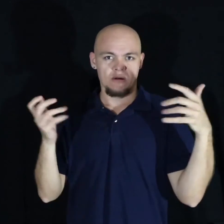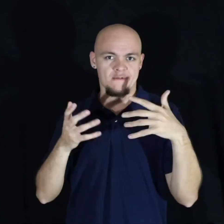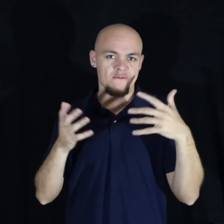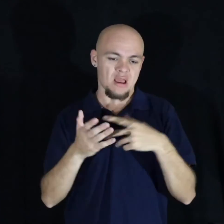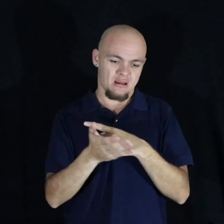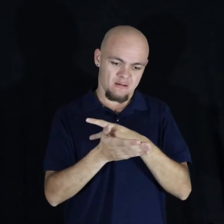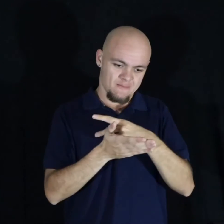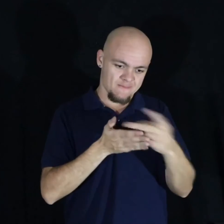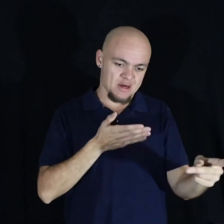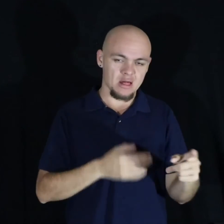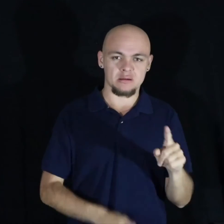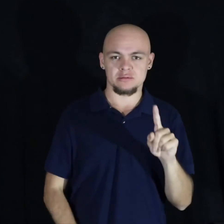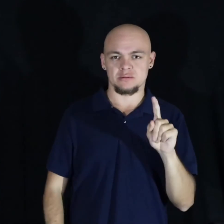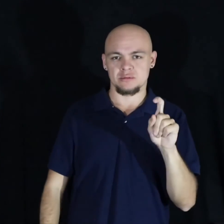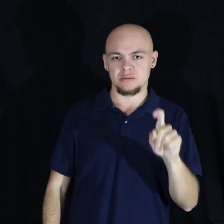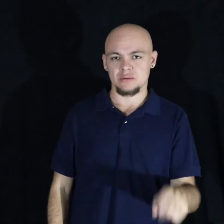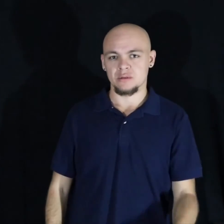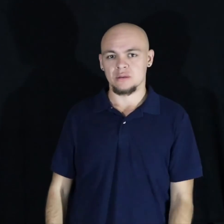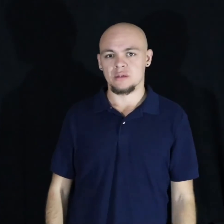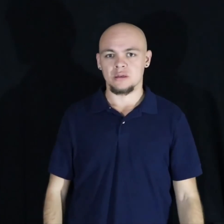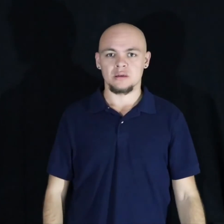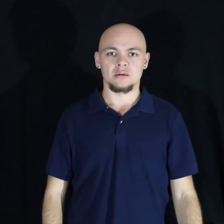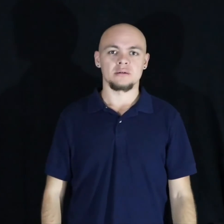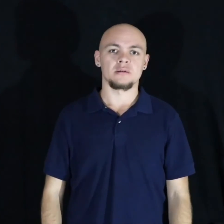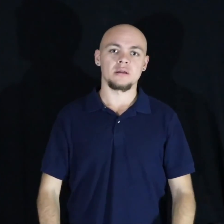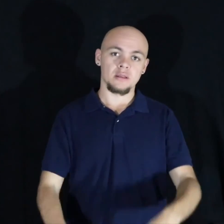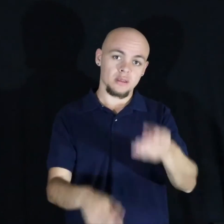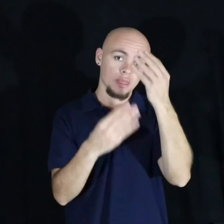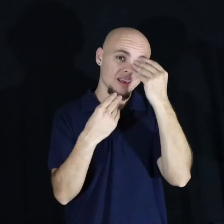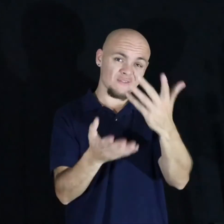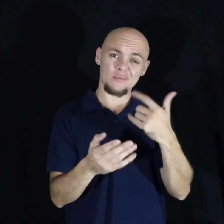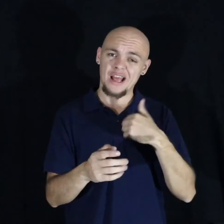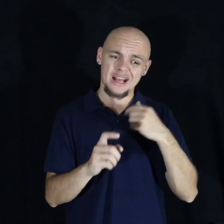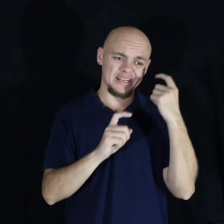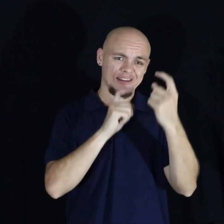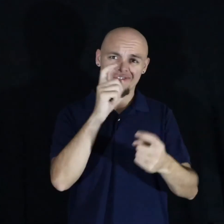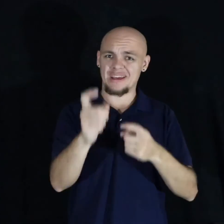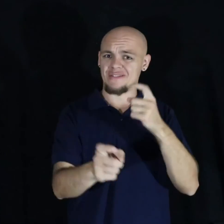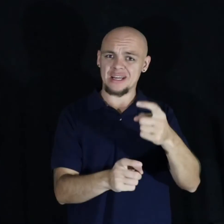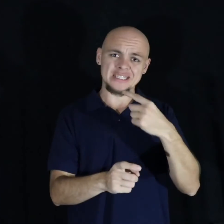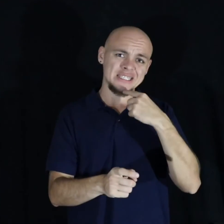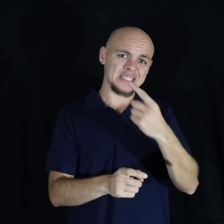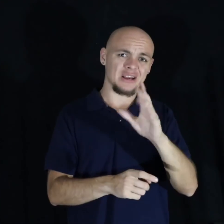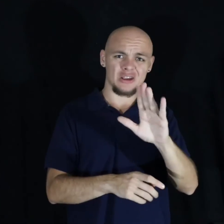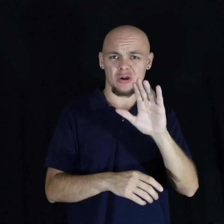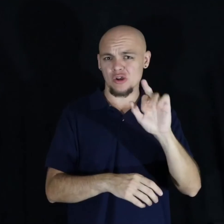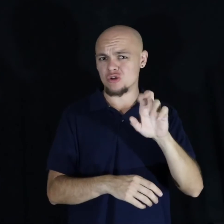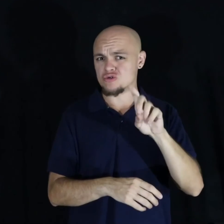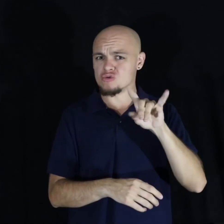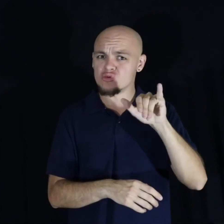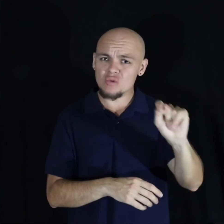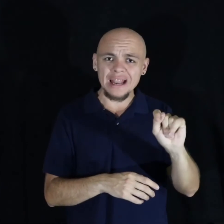failure. I can give you all the information in the world. I can tell you how to fix your credit, get this fund, and then flip it ten